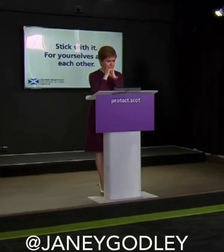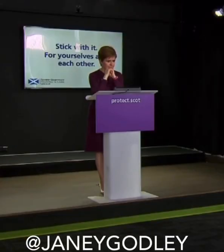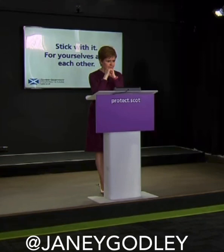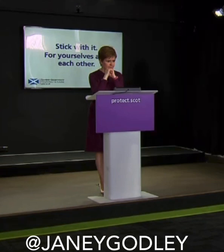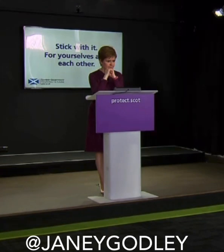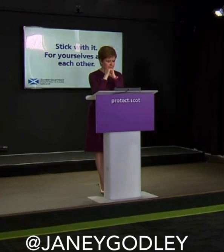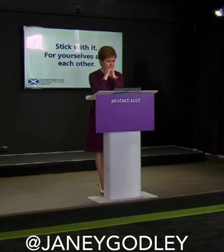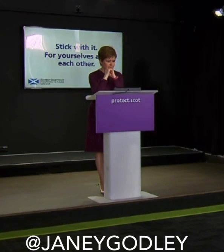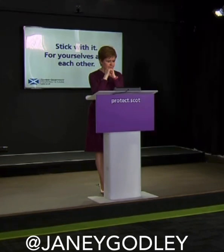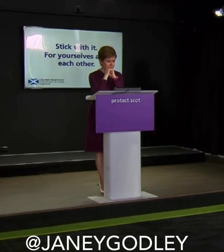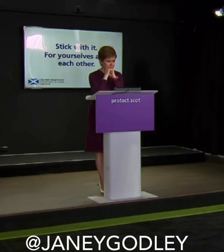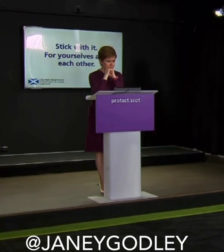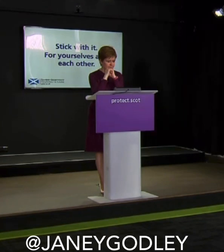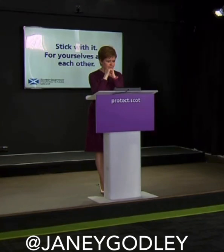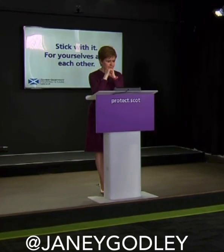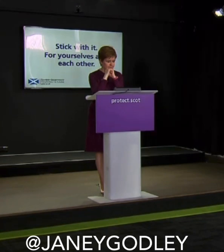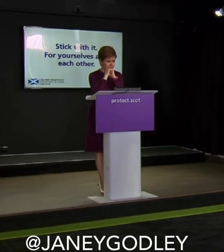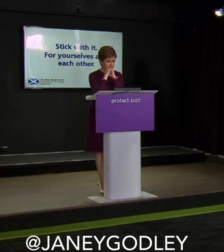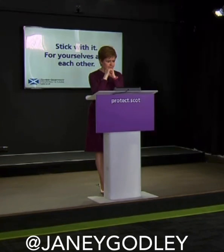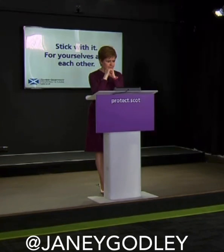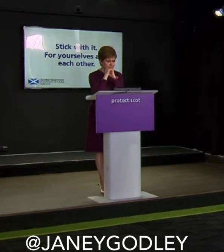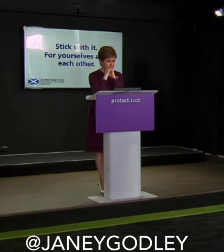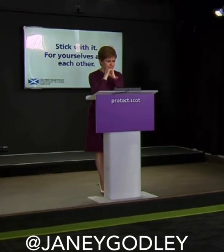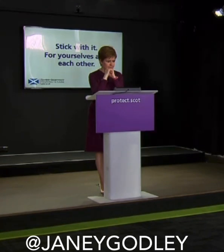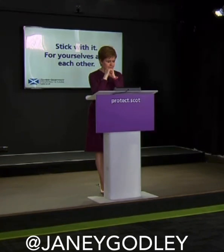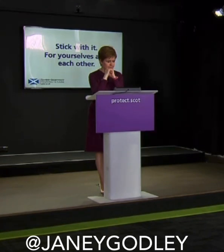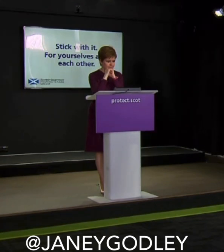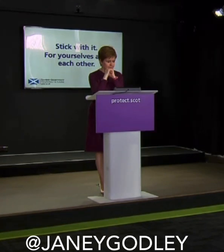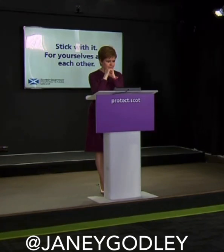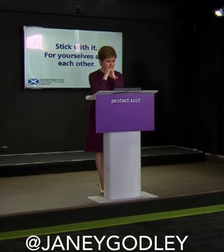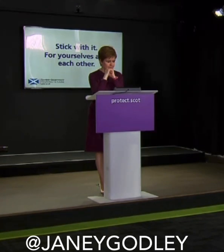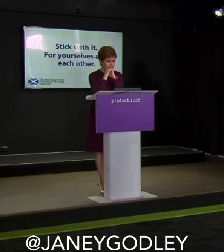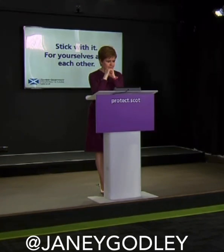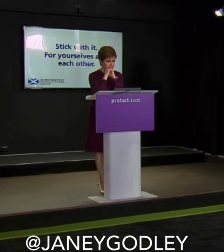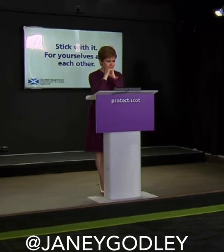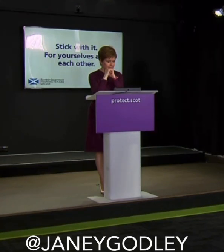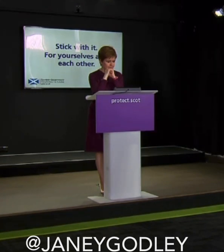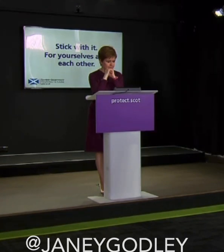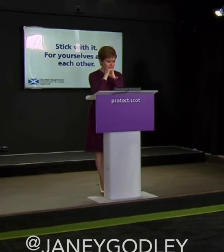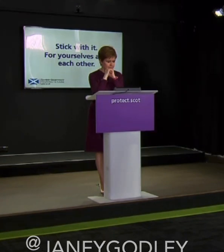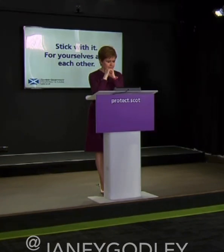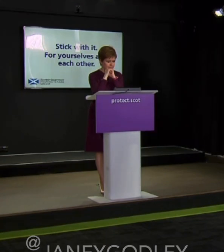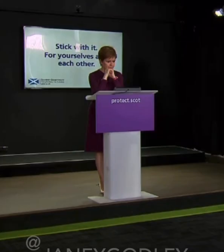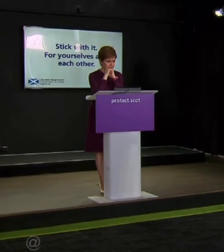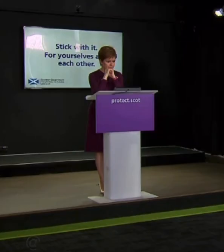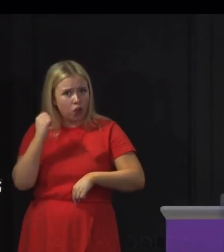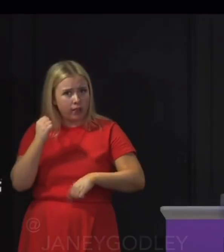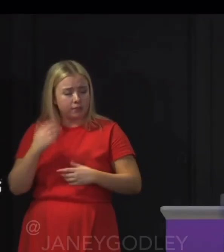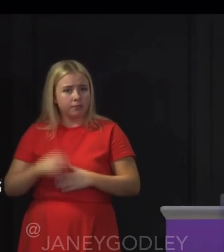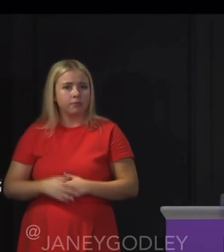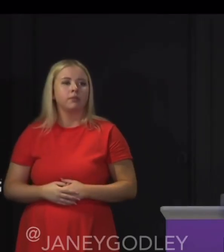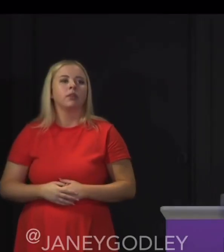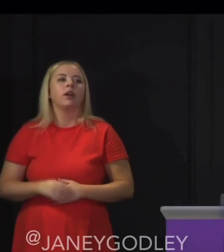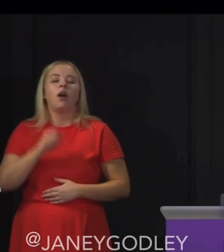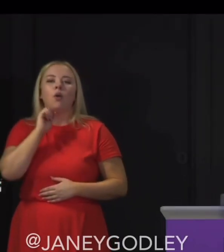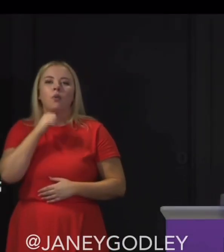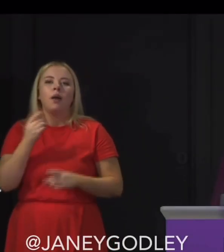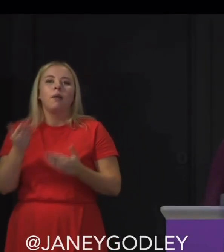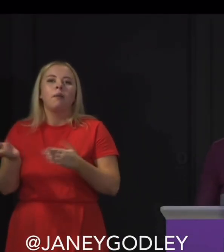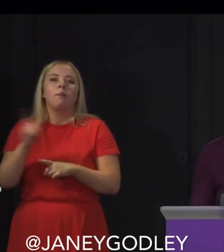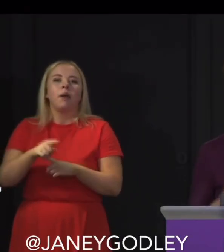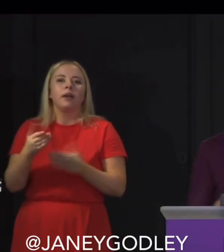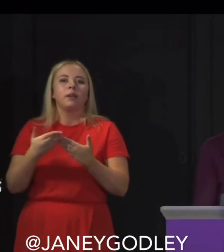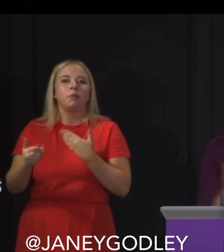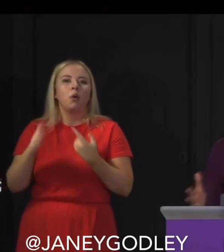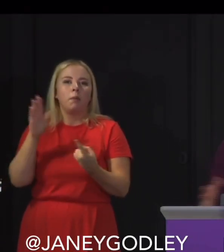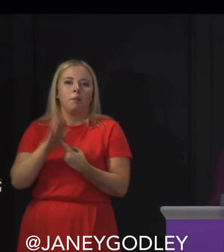to Aberdeen and other council areas being penalised unfairly by blanket restrictions across the Honest to god the petty politics that I